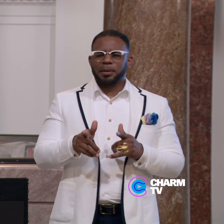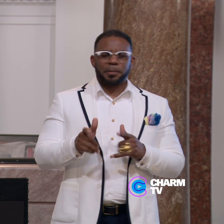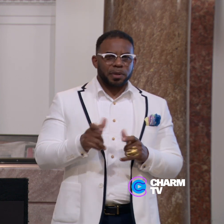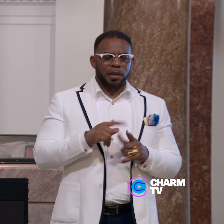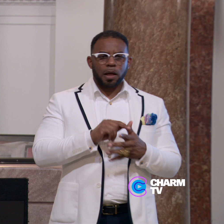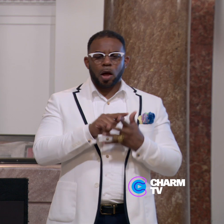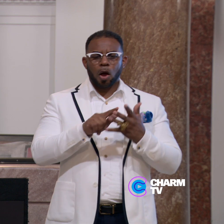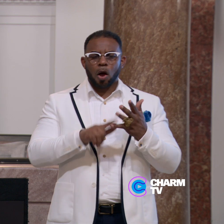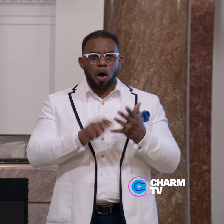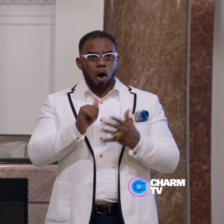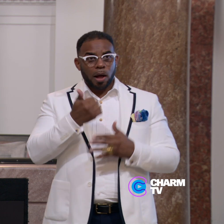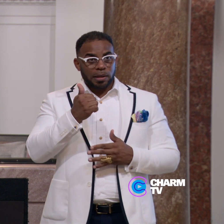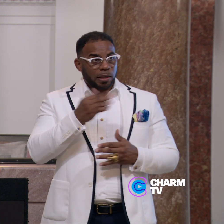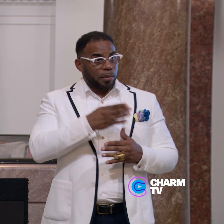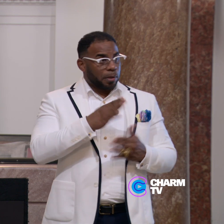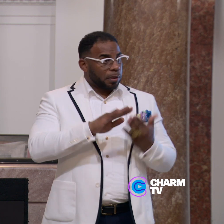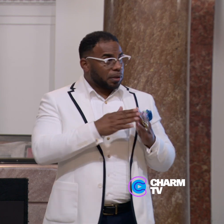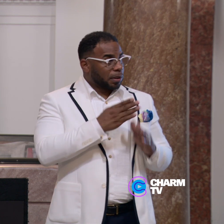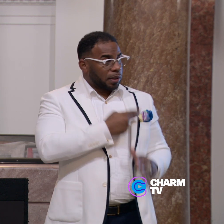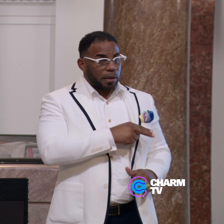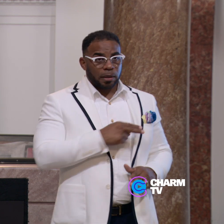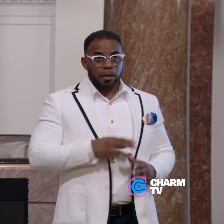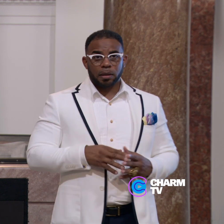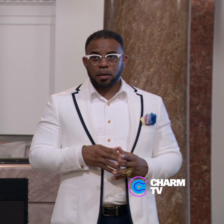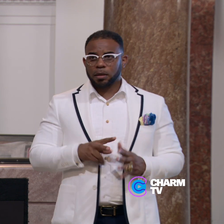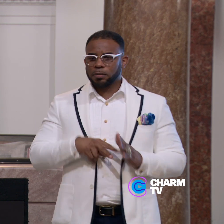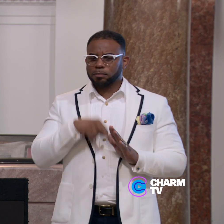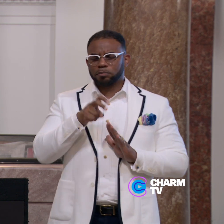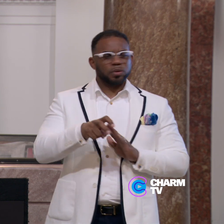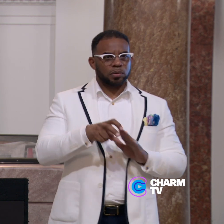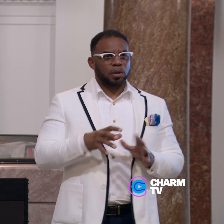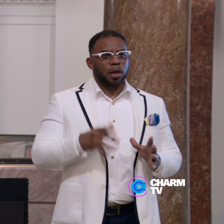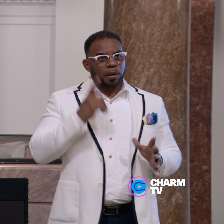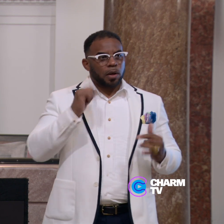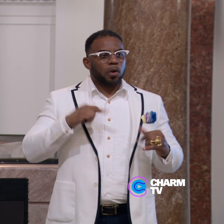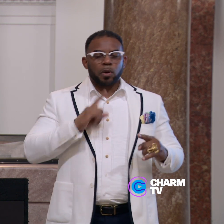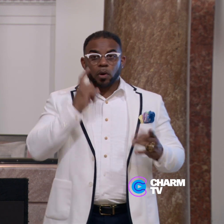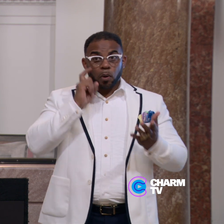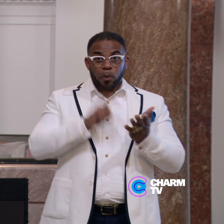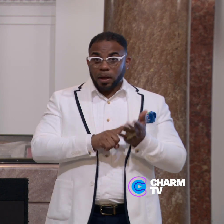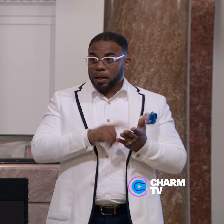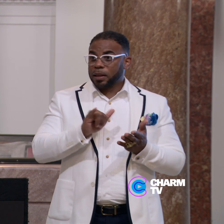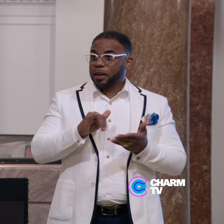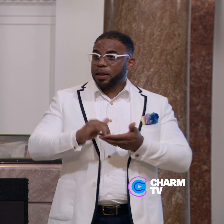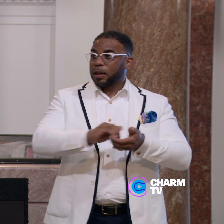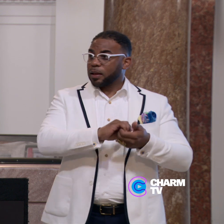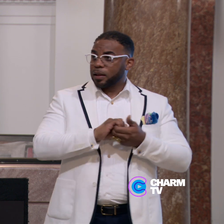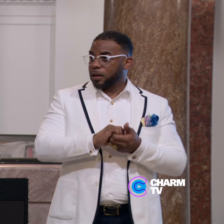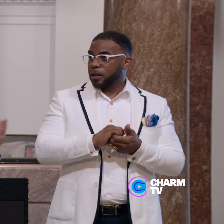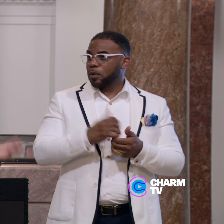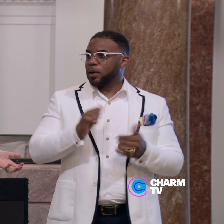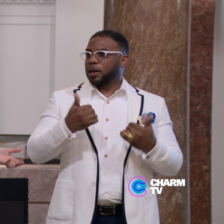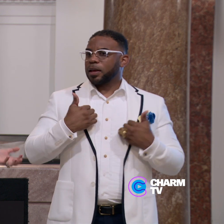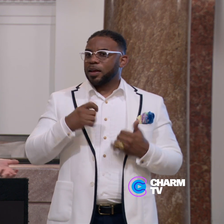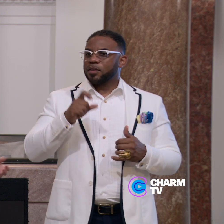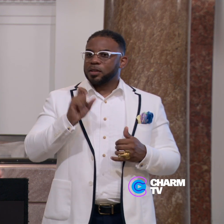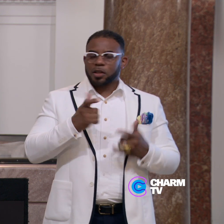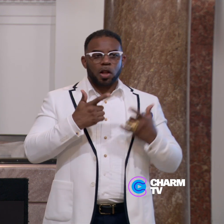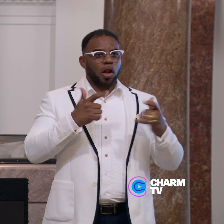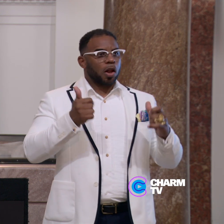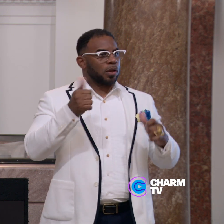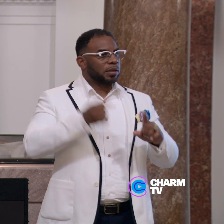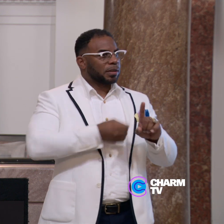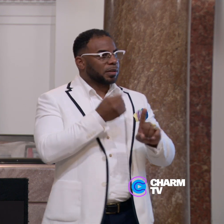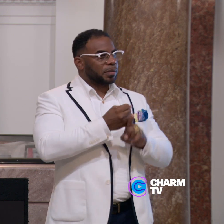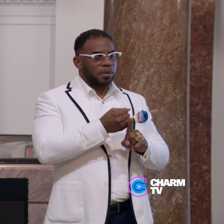all the 10 Baltimore City hospitals jumped on board because we realized that collectively we could have such a larger